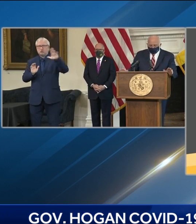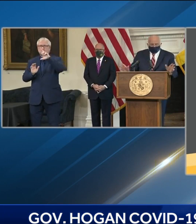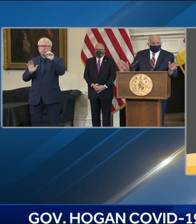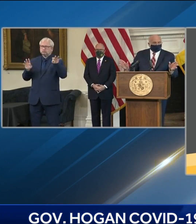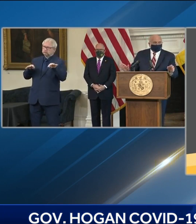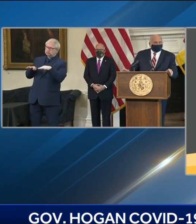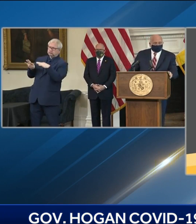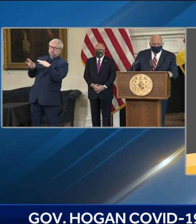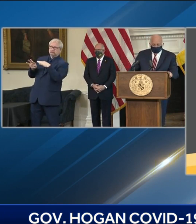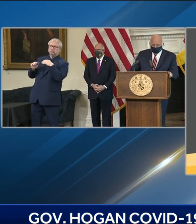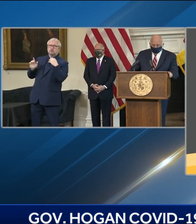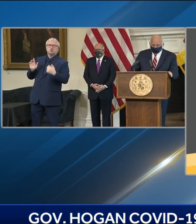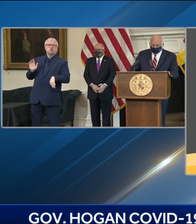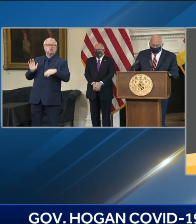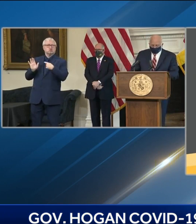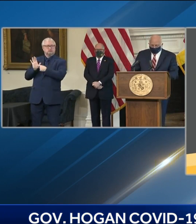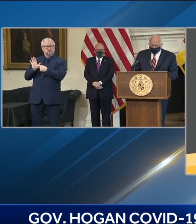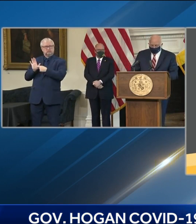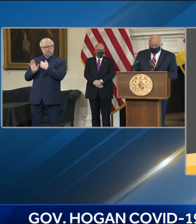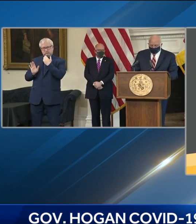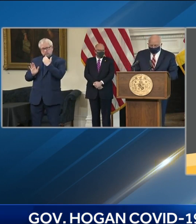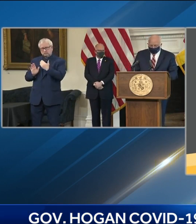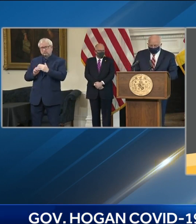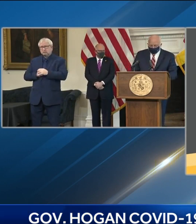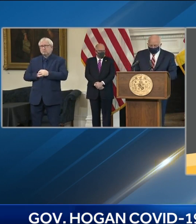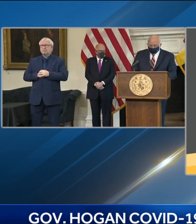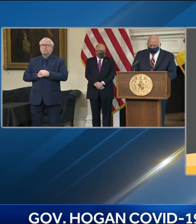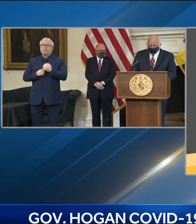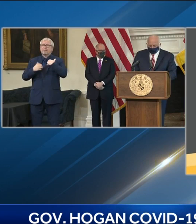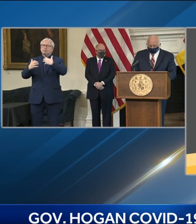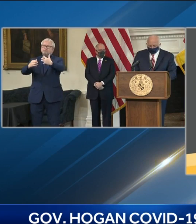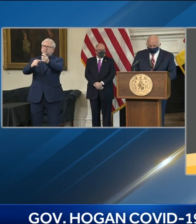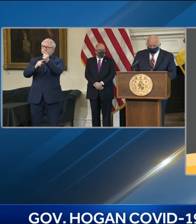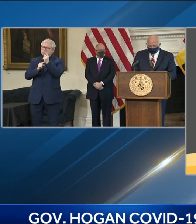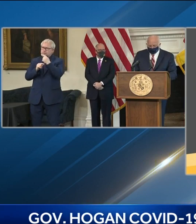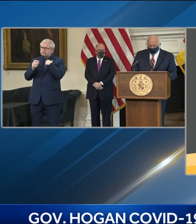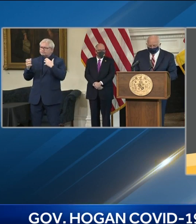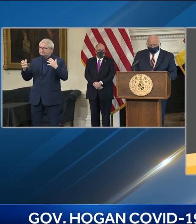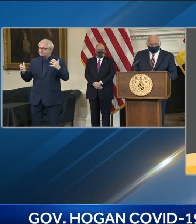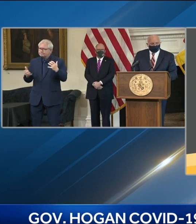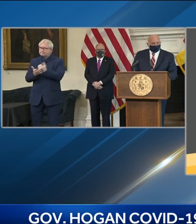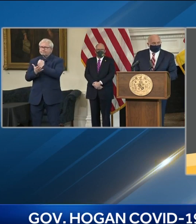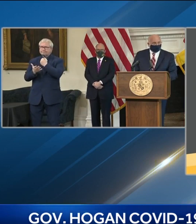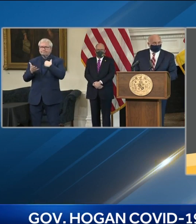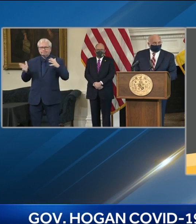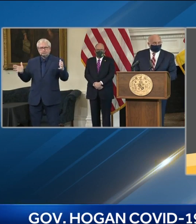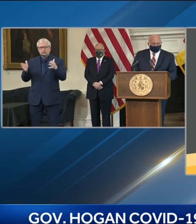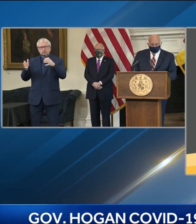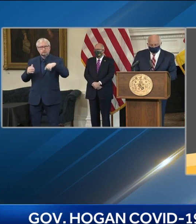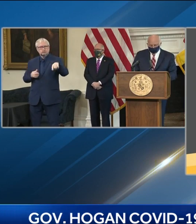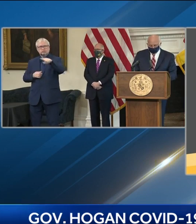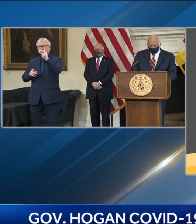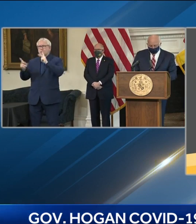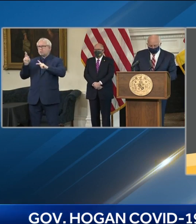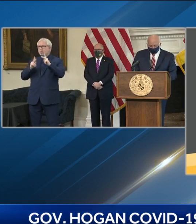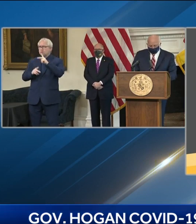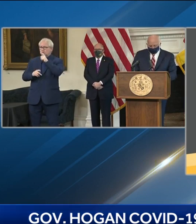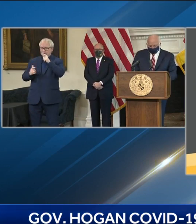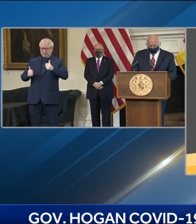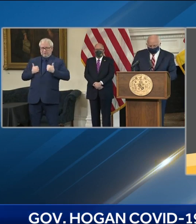I want to also just take a moment to encourage all Marylanders to get vaccinated when it is their turn.